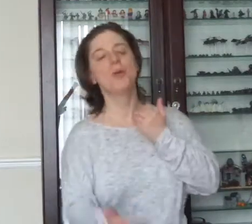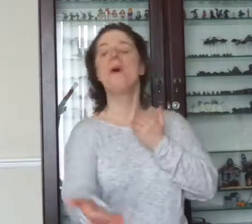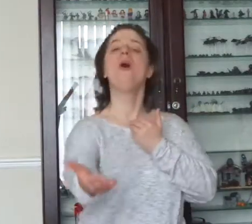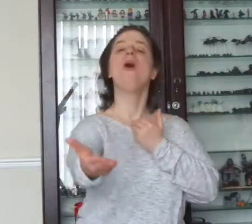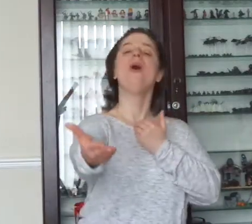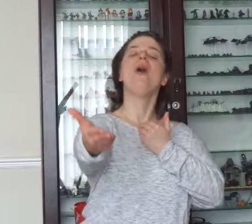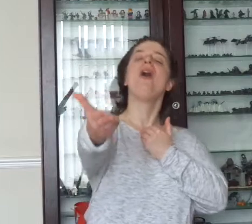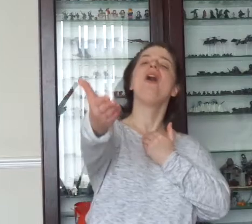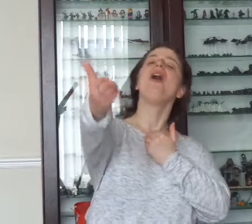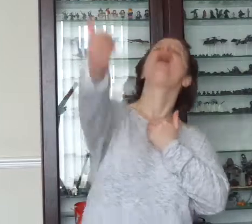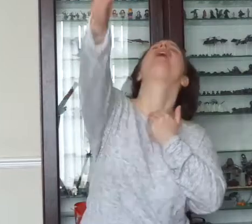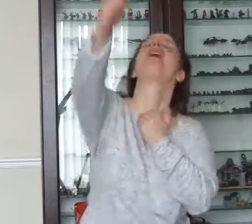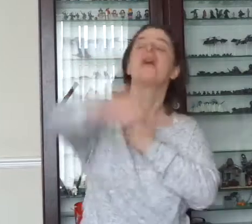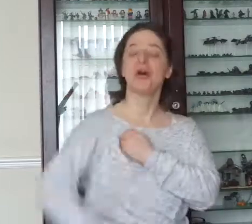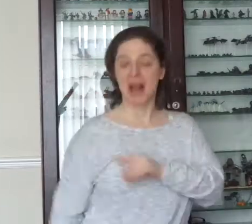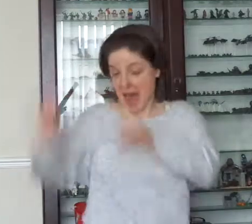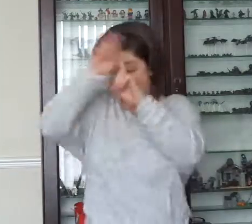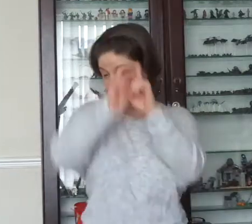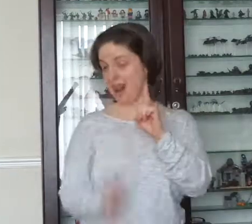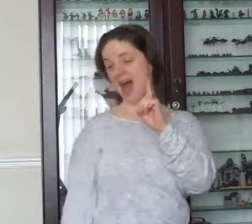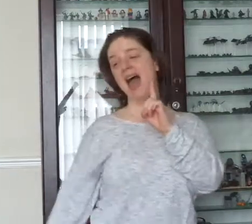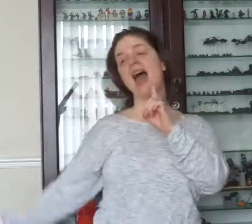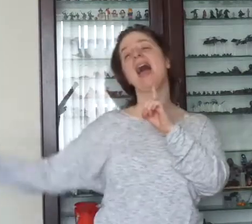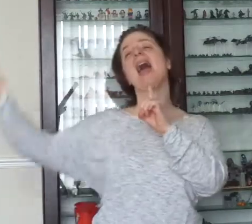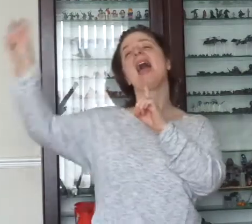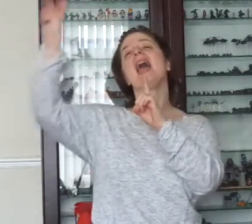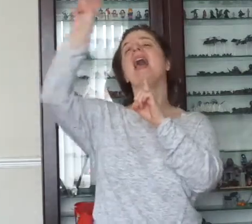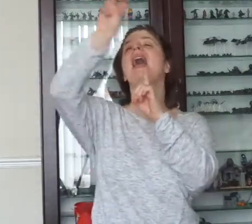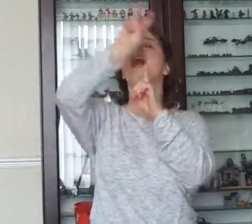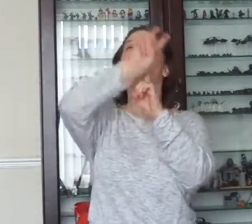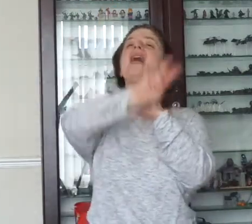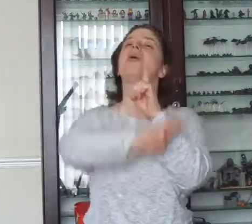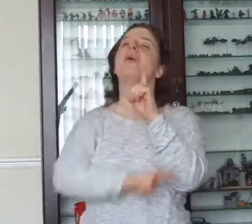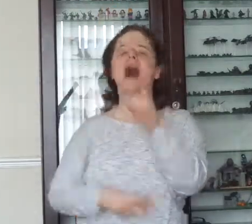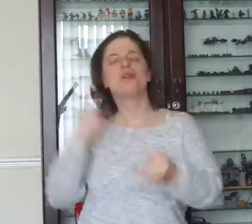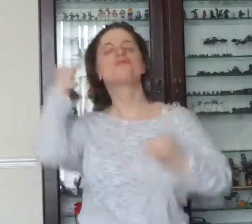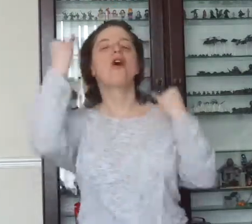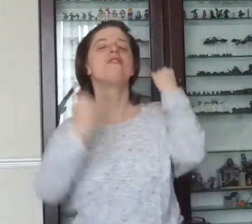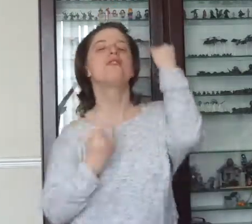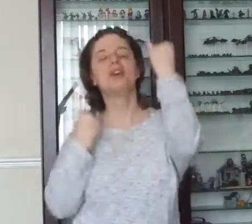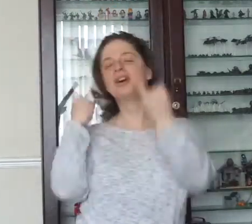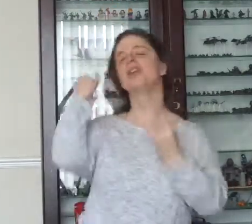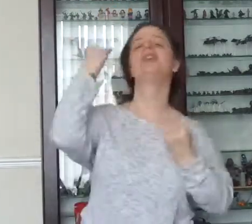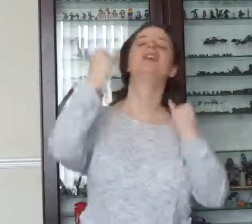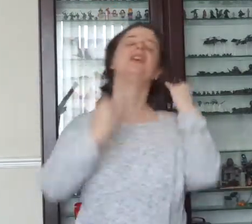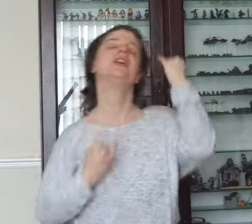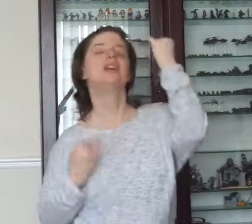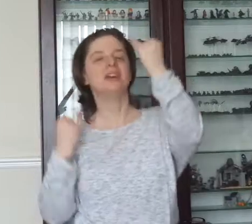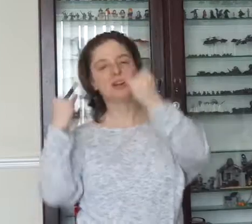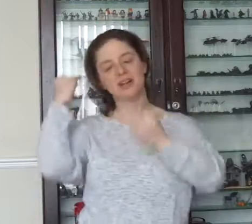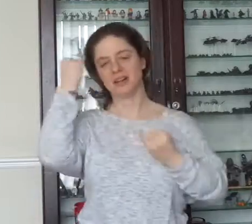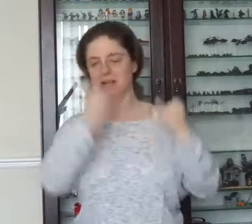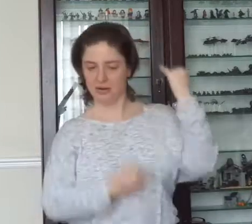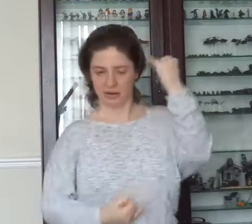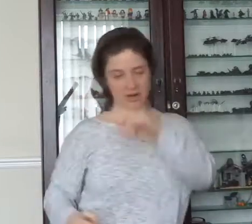more, till I play the wild rover no never,